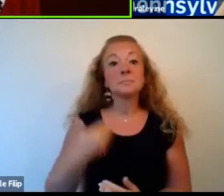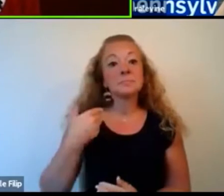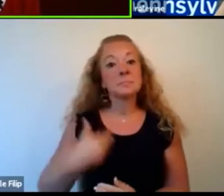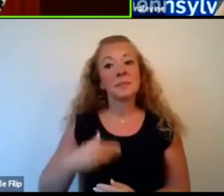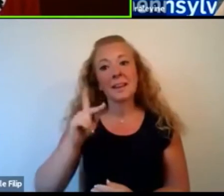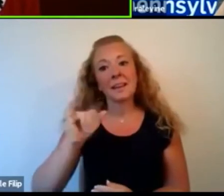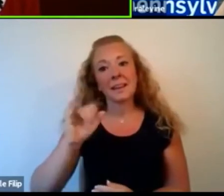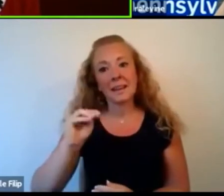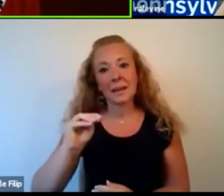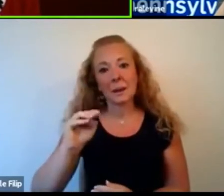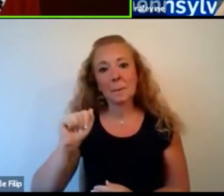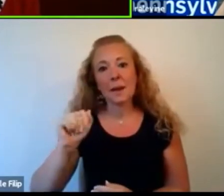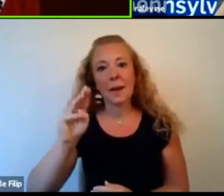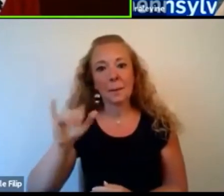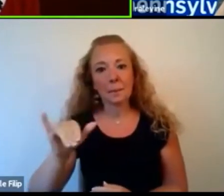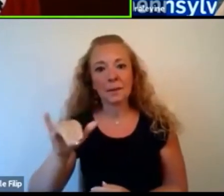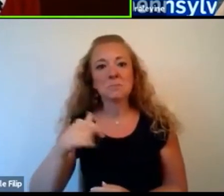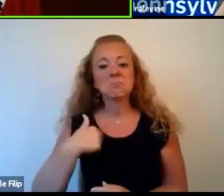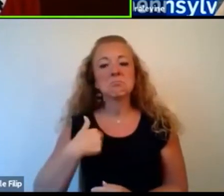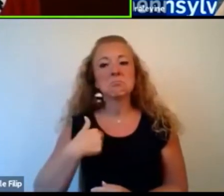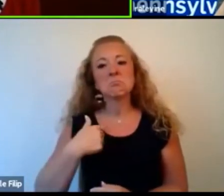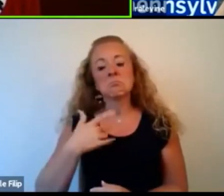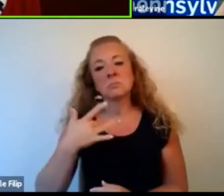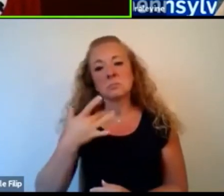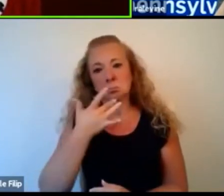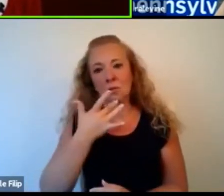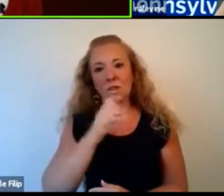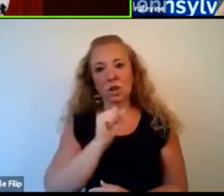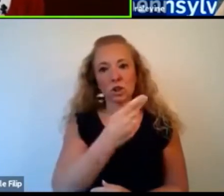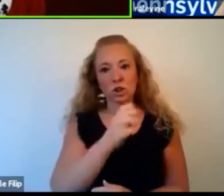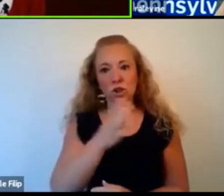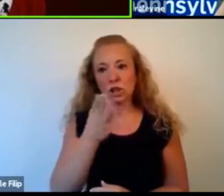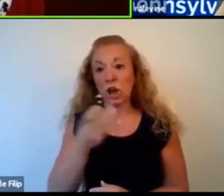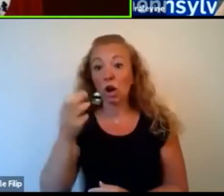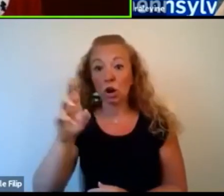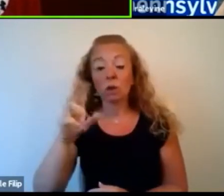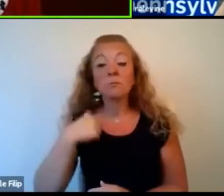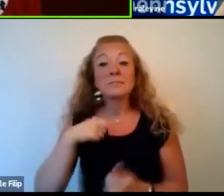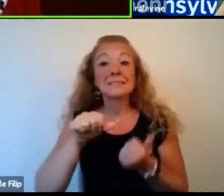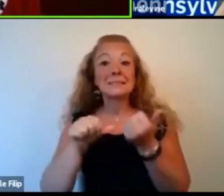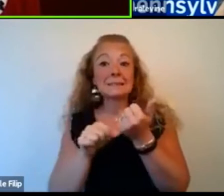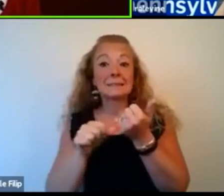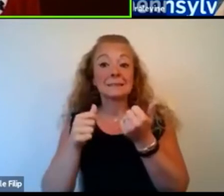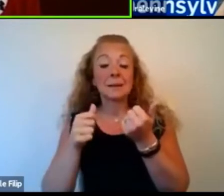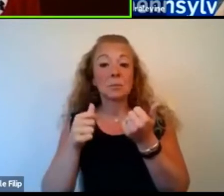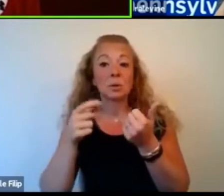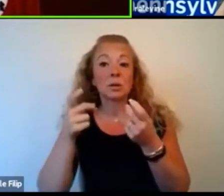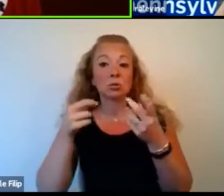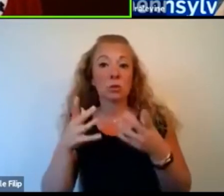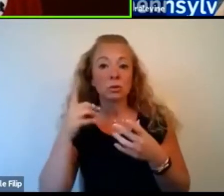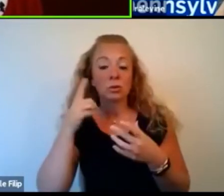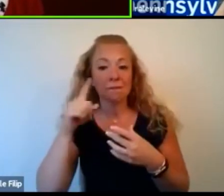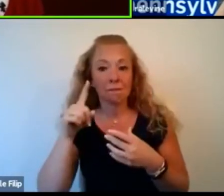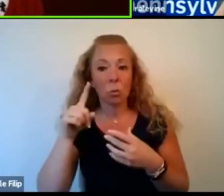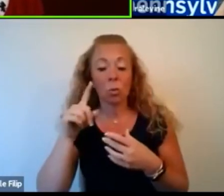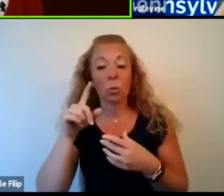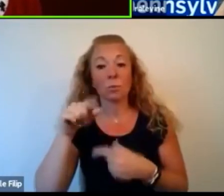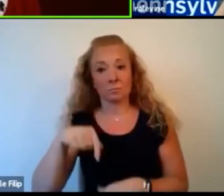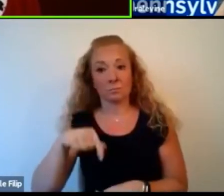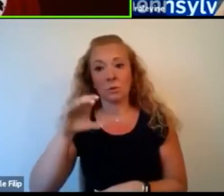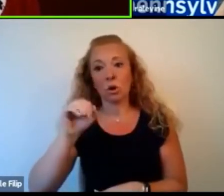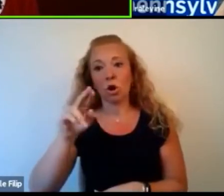Amy, I use she, her pronouns, and I'm the Deputy Director of Carnegie Science Center. I am honored